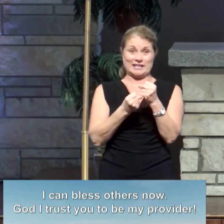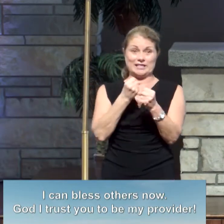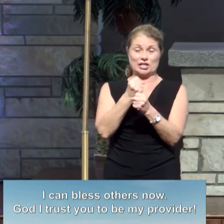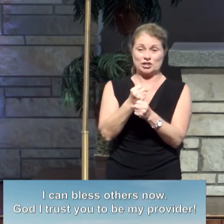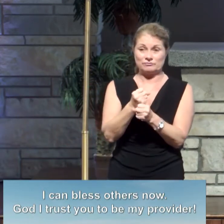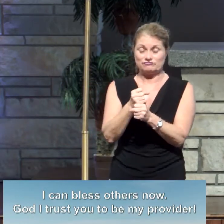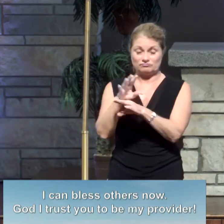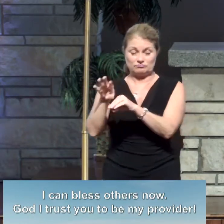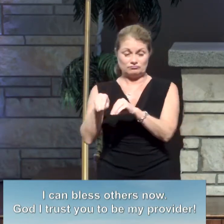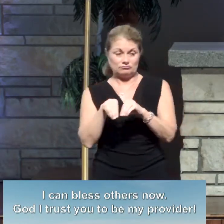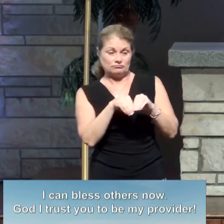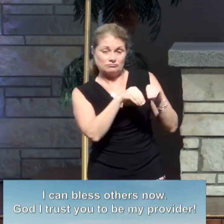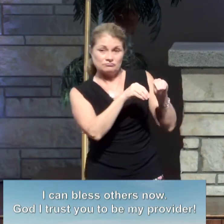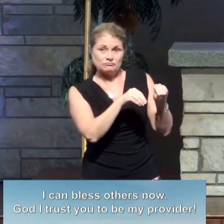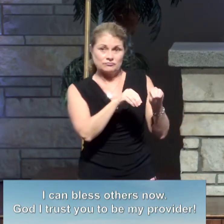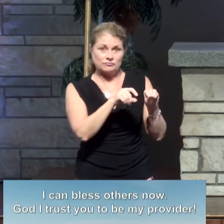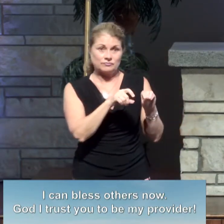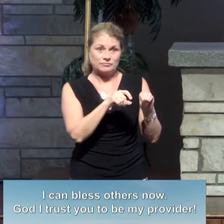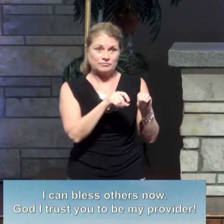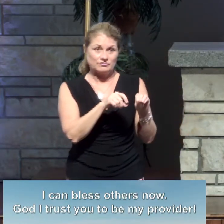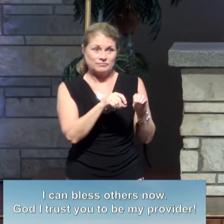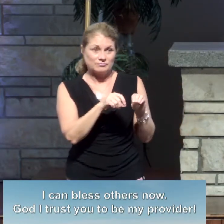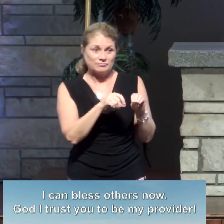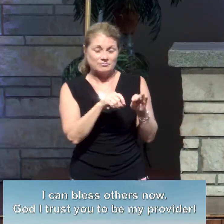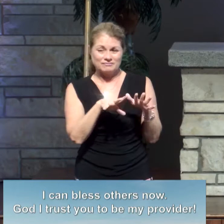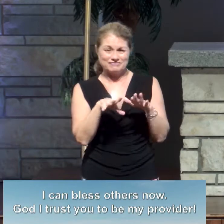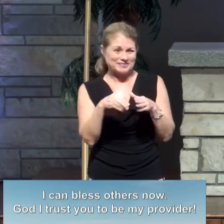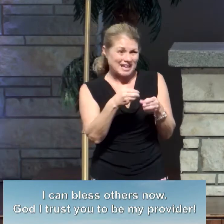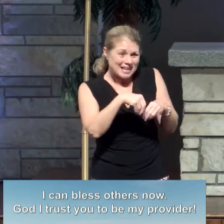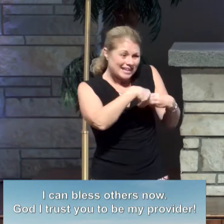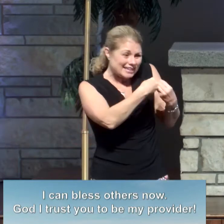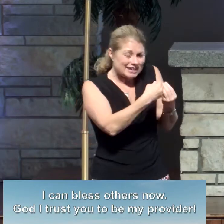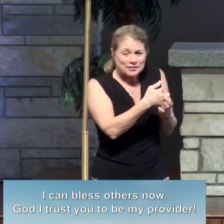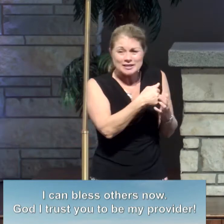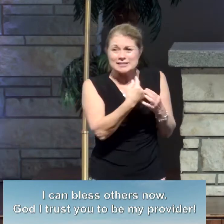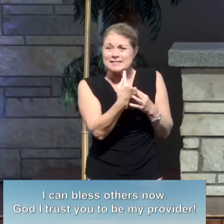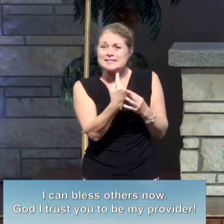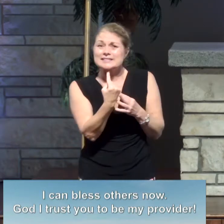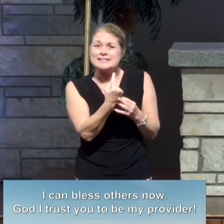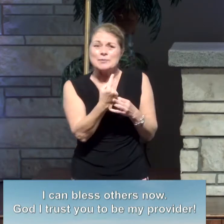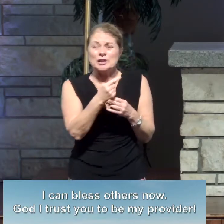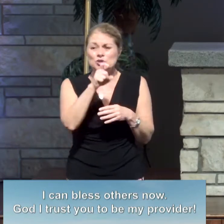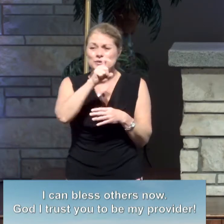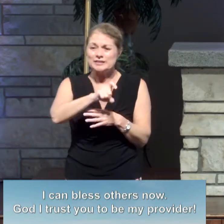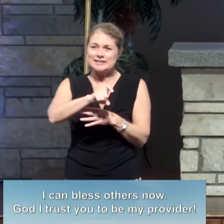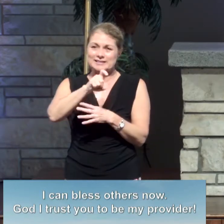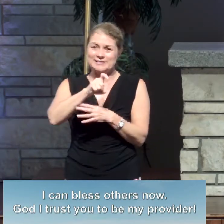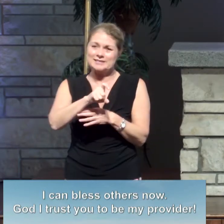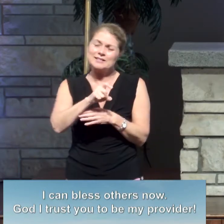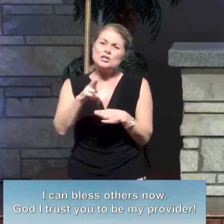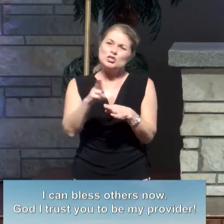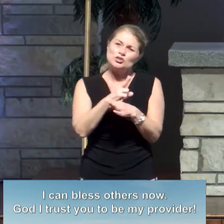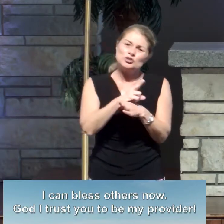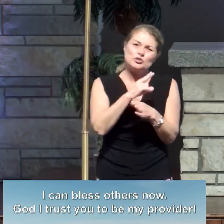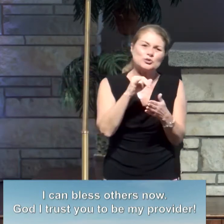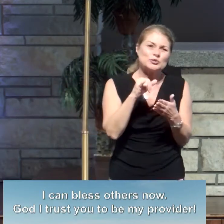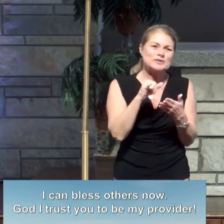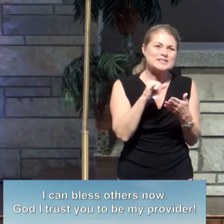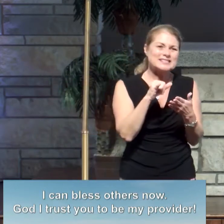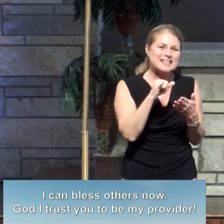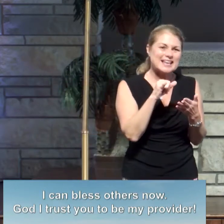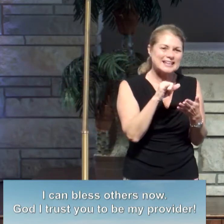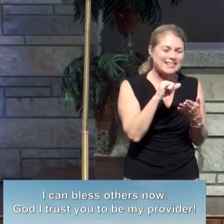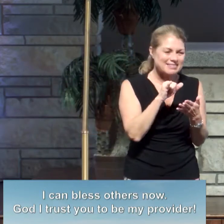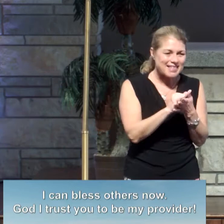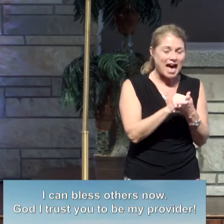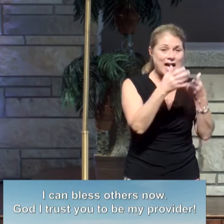closet. If you have not worn it in the last year, give it away to somebody who is in need. Use it. You've been blessed. Use it to